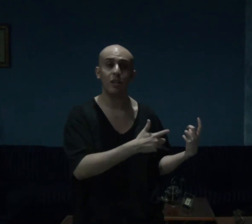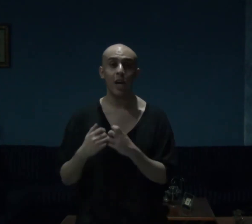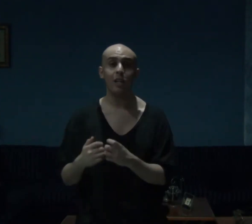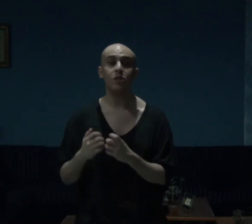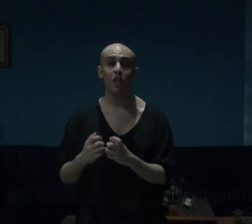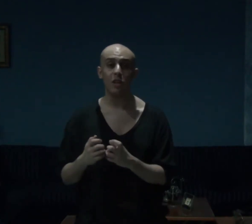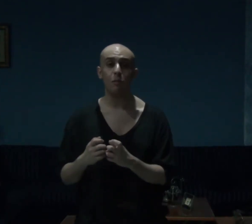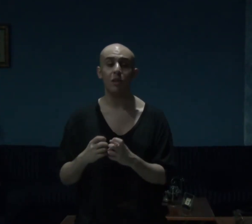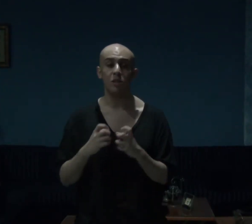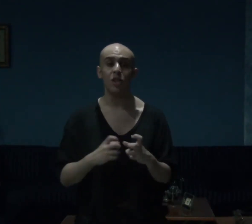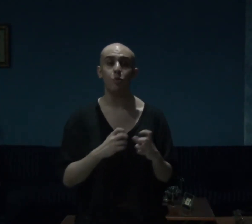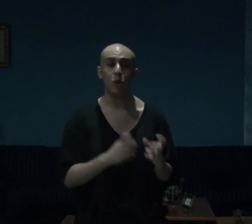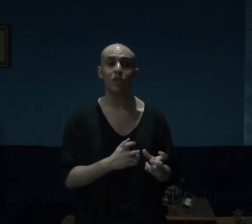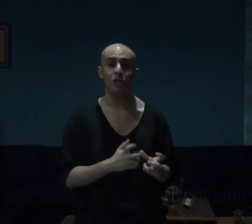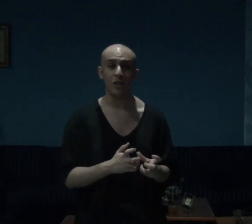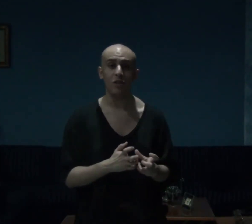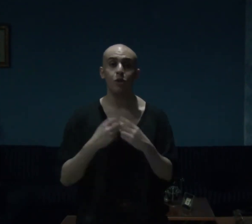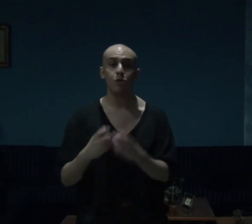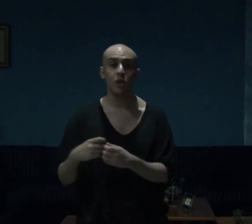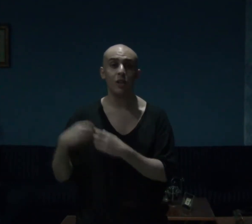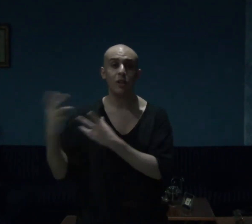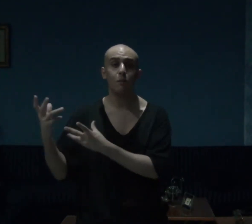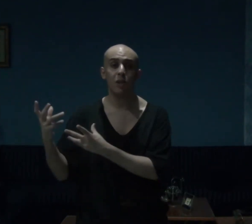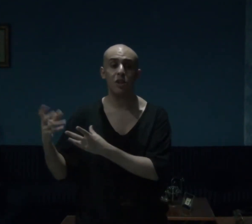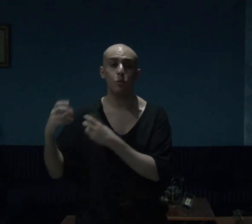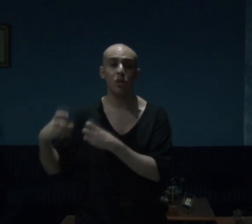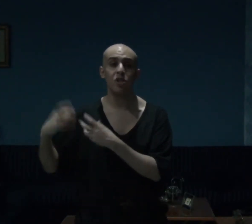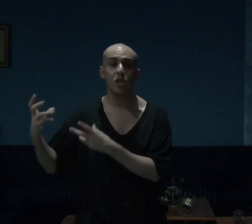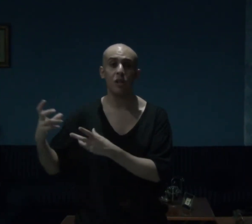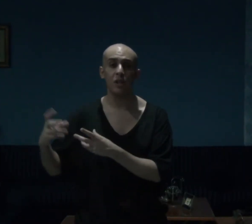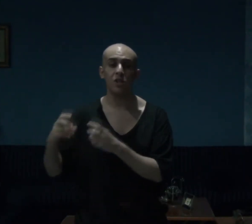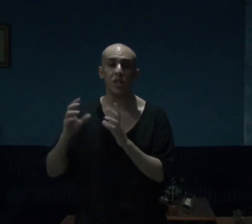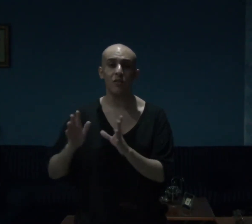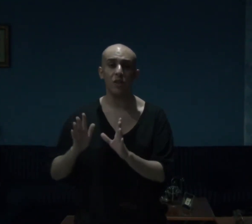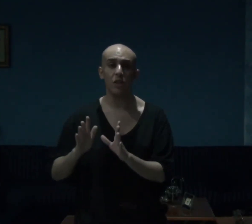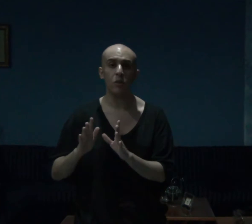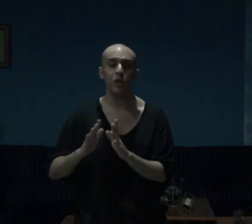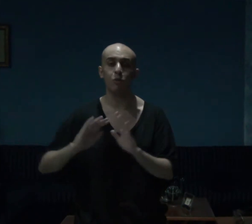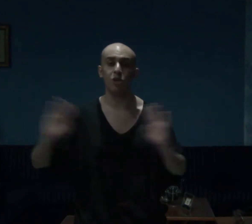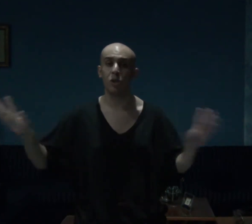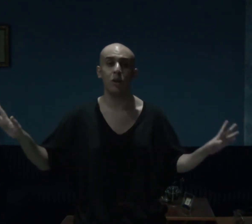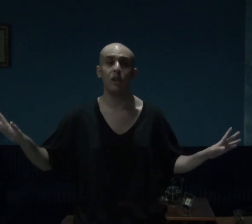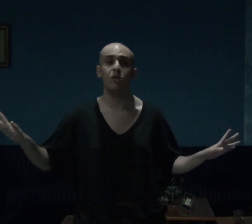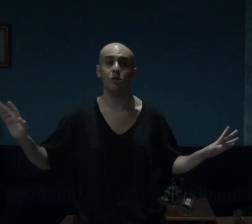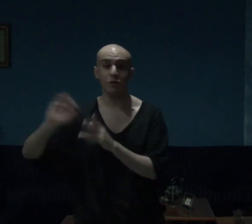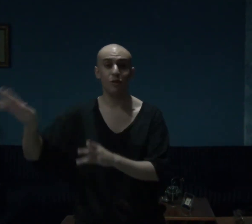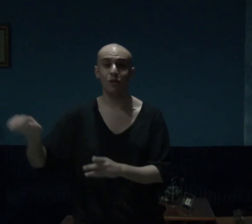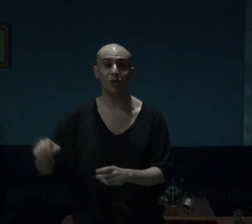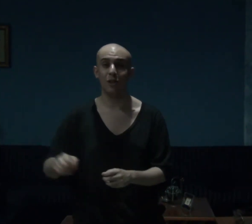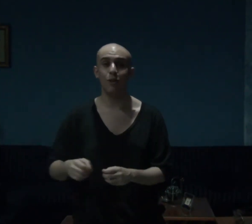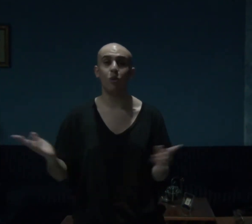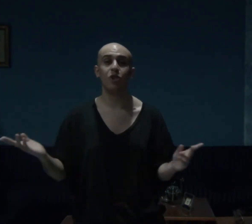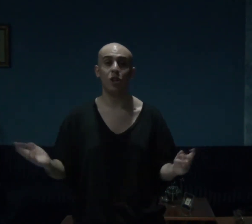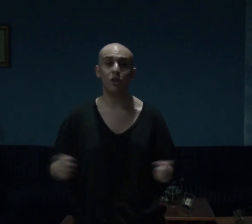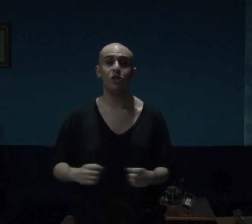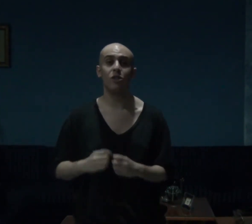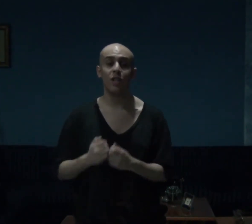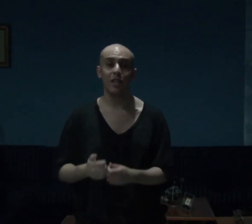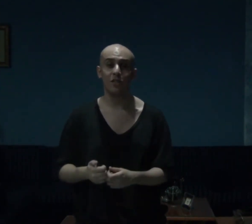alice akerman did want it to tell her mother what she does even though it was so hard to do so which honestly guys